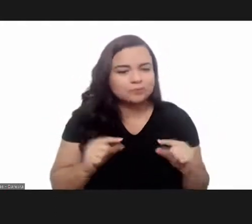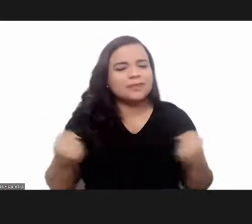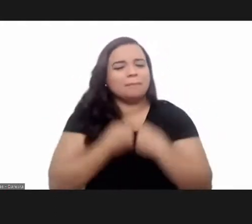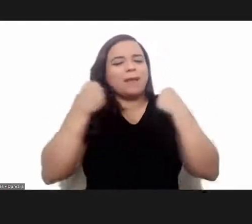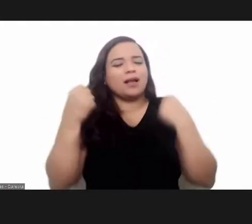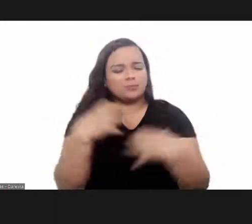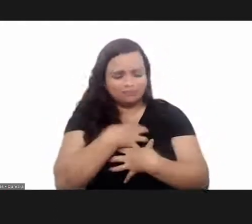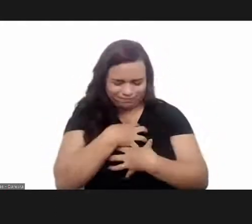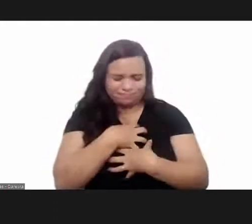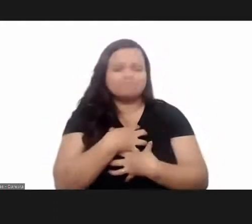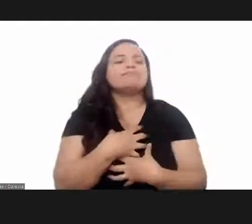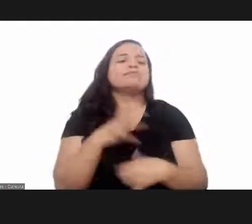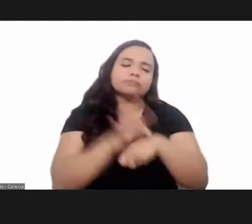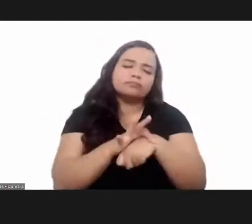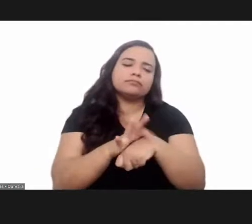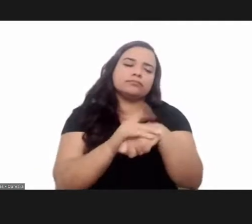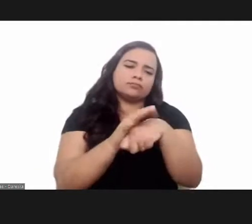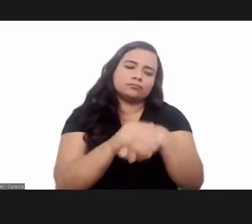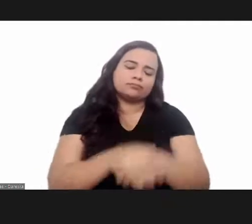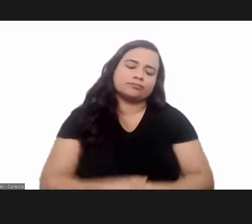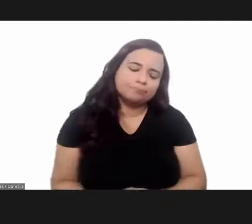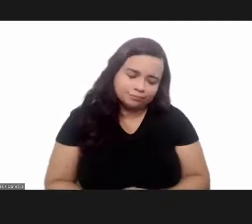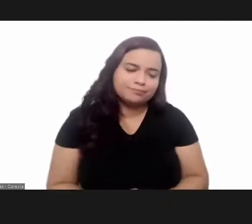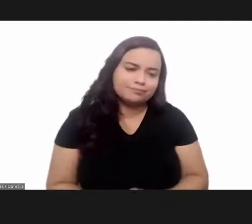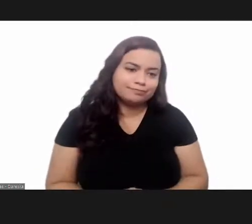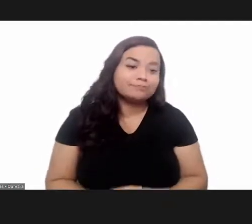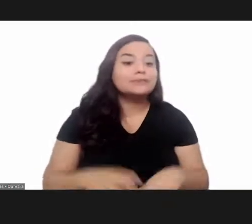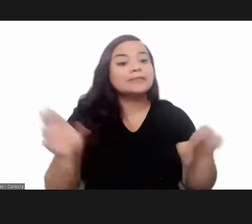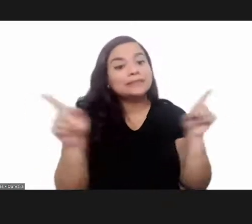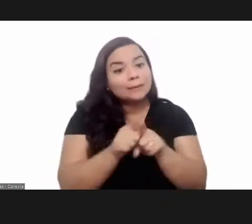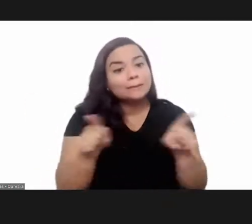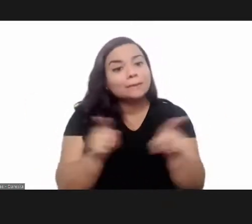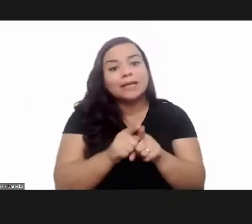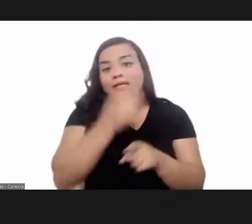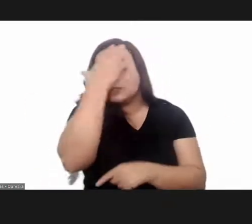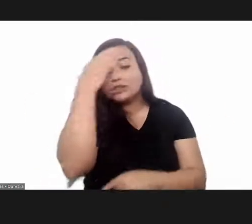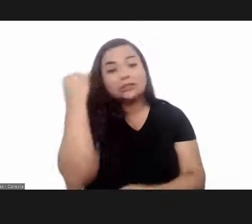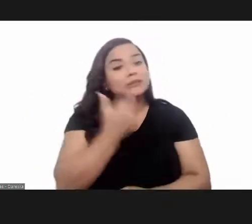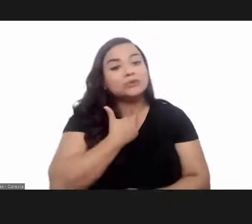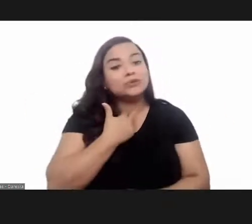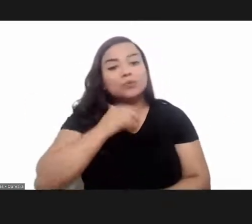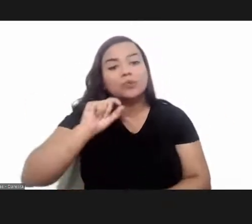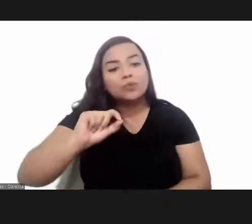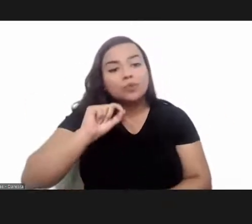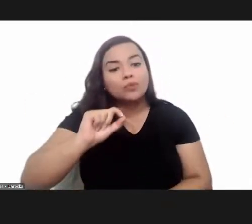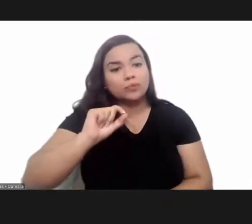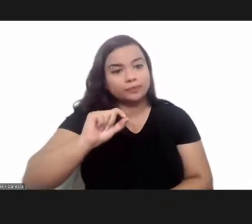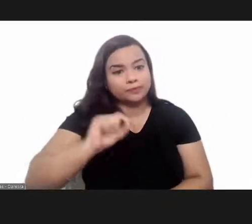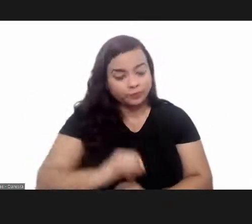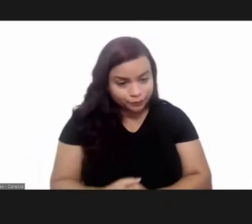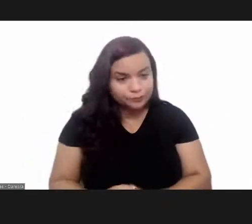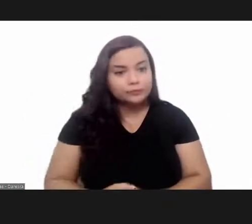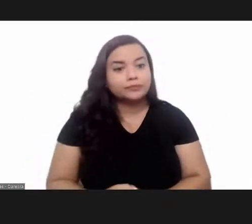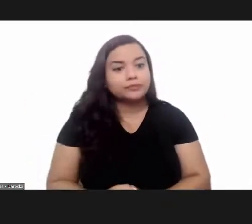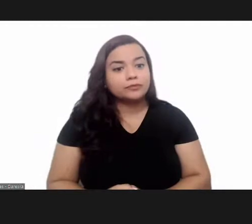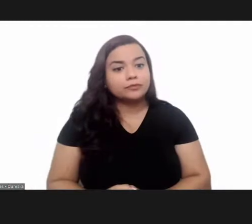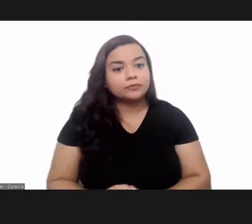reduce the impact for people affected by the disease i could not fail to mention here certainly